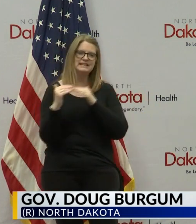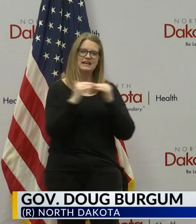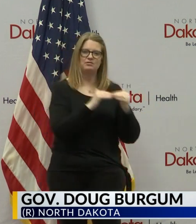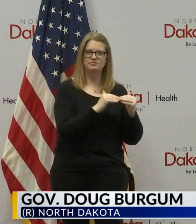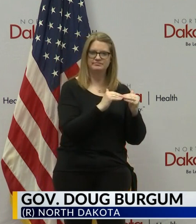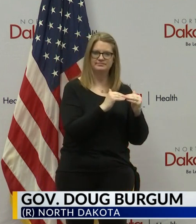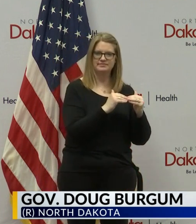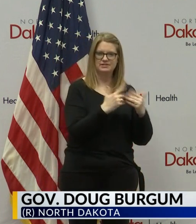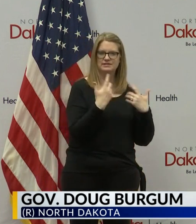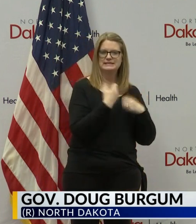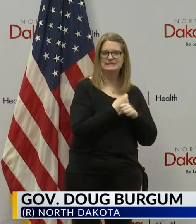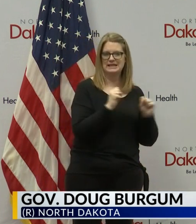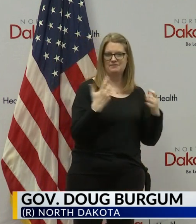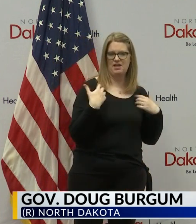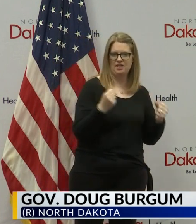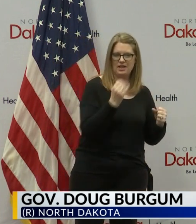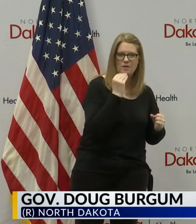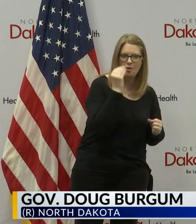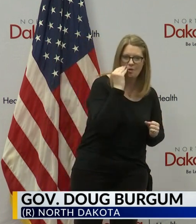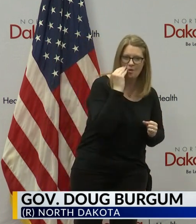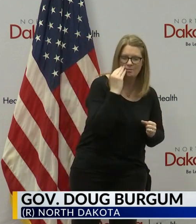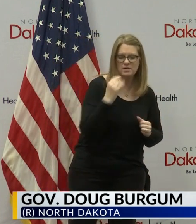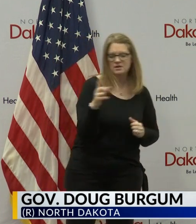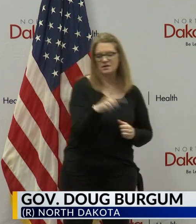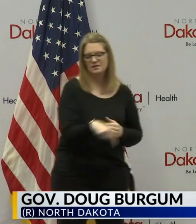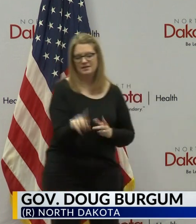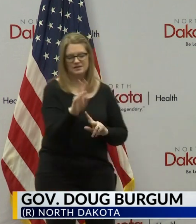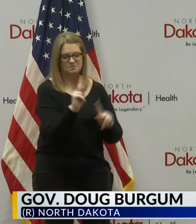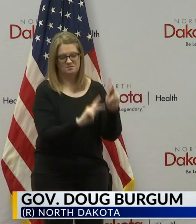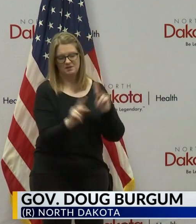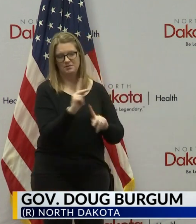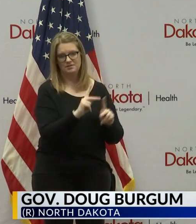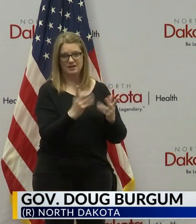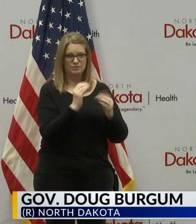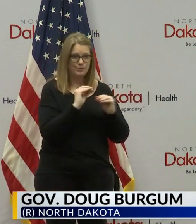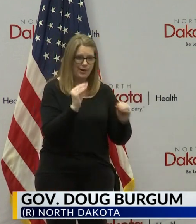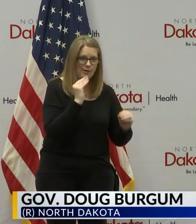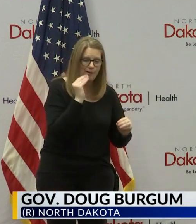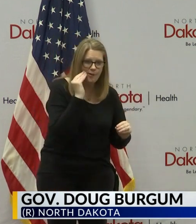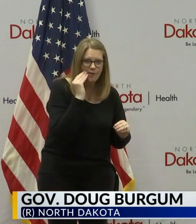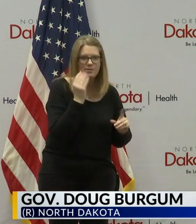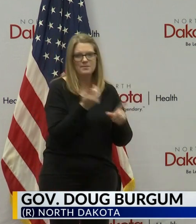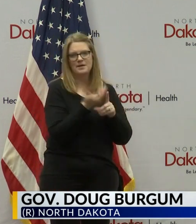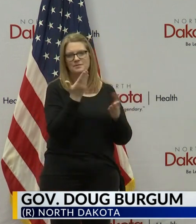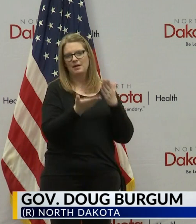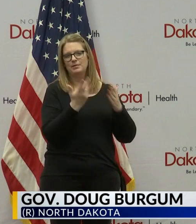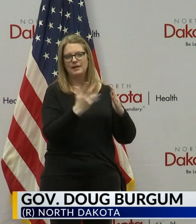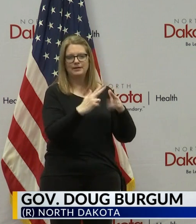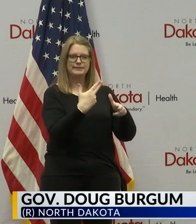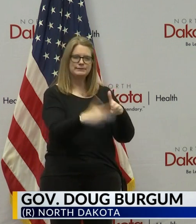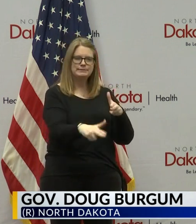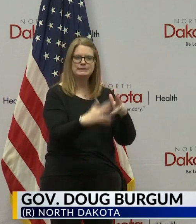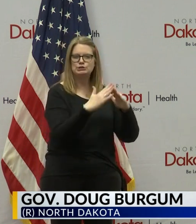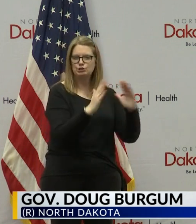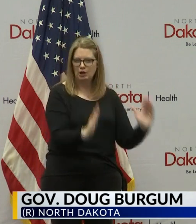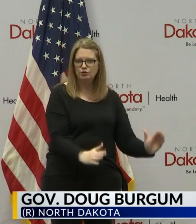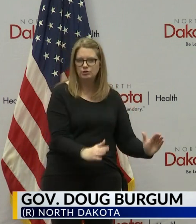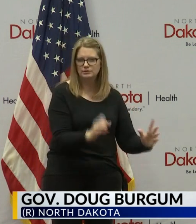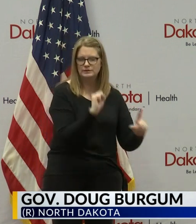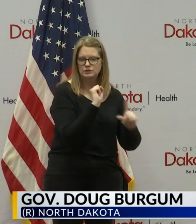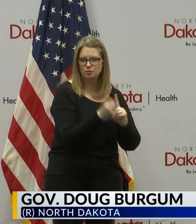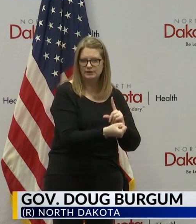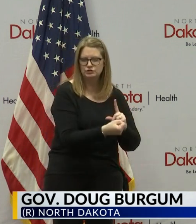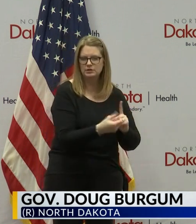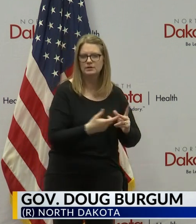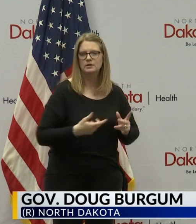these folks that are currently in homelessness have been in shelter situations at times. We had a